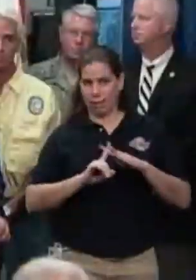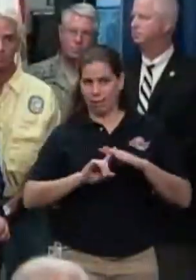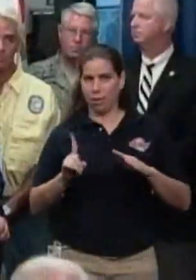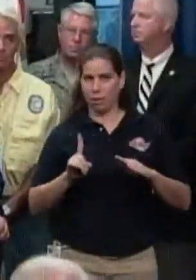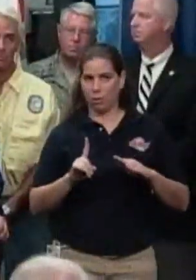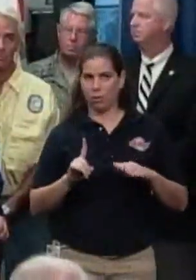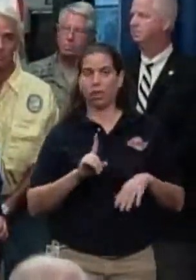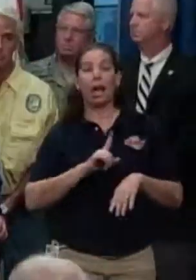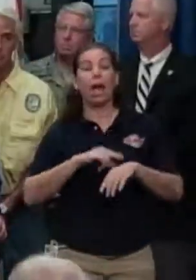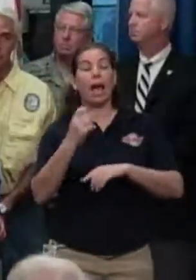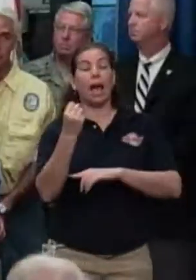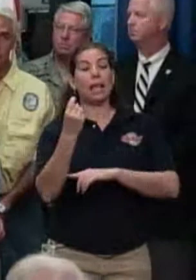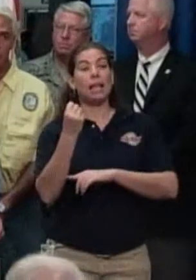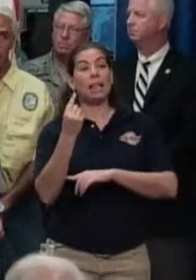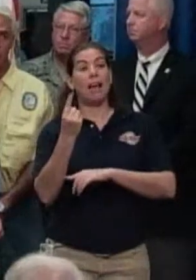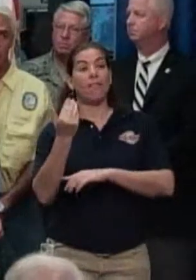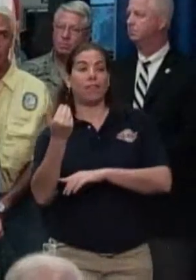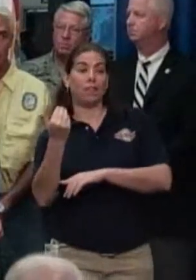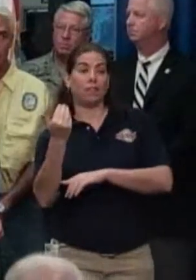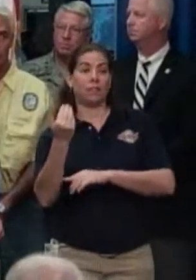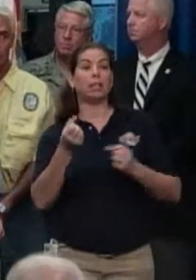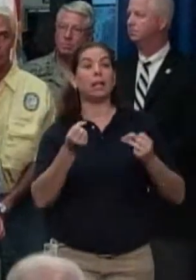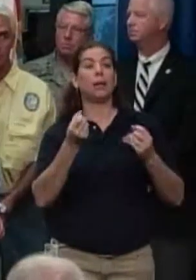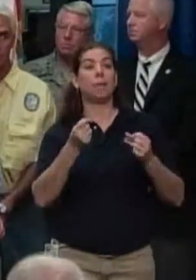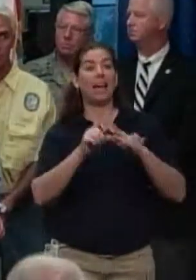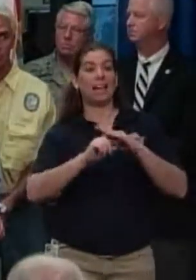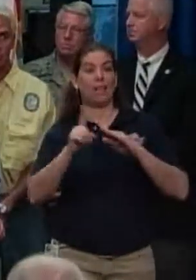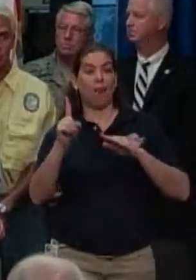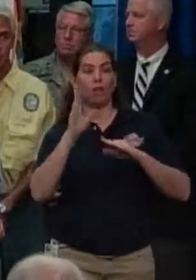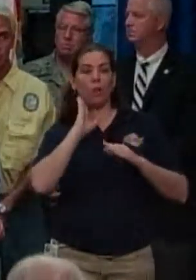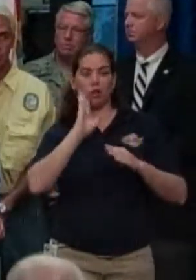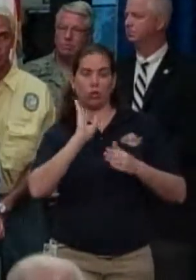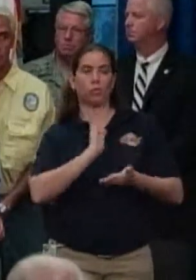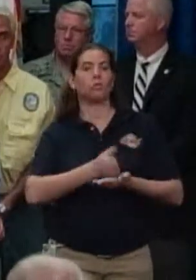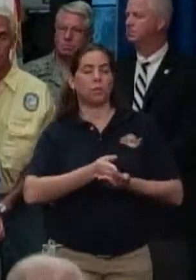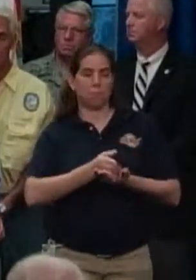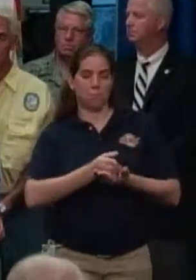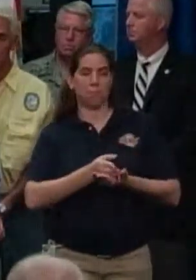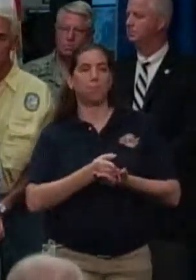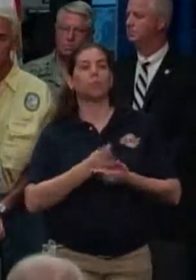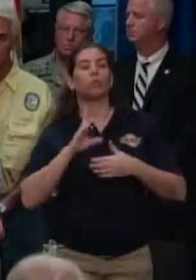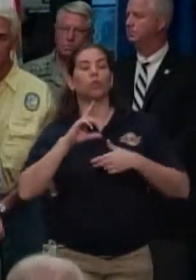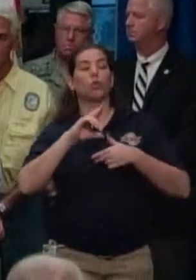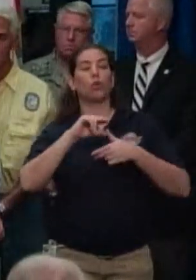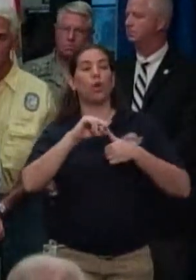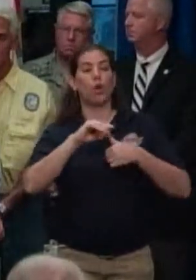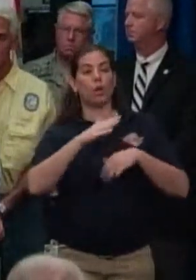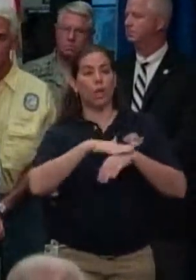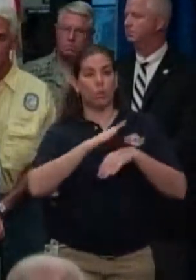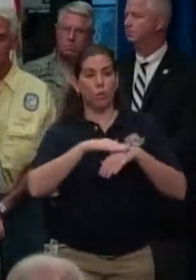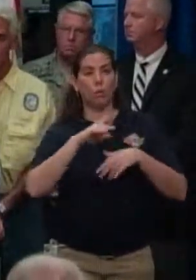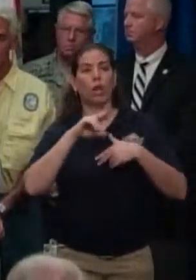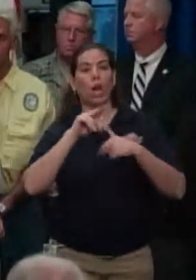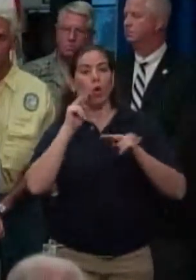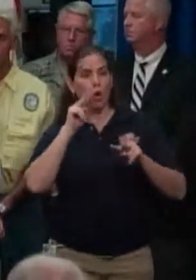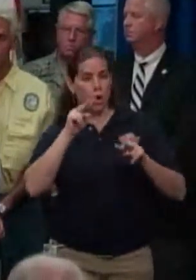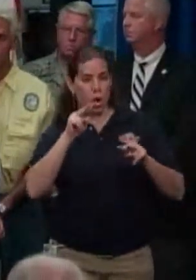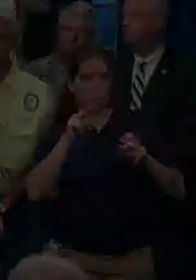-15 conference call, many of those evacuations will be terminated. The hurricane warnings and watches were lifted this morning when Faye came as short of the tropical